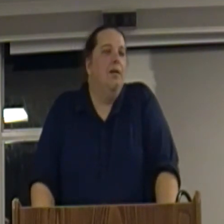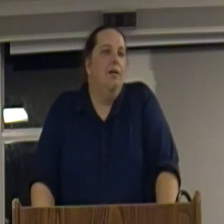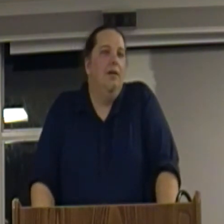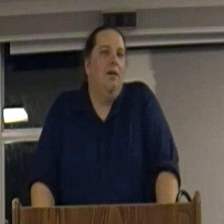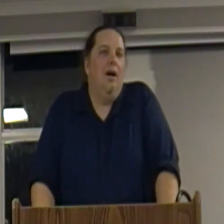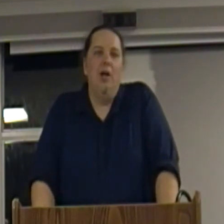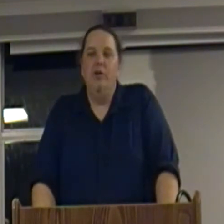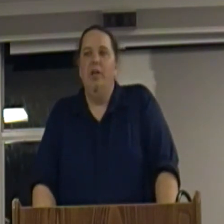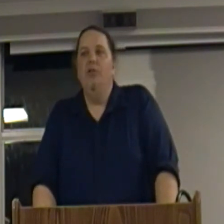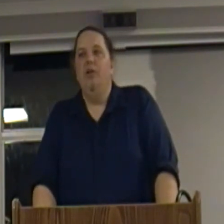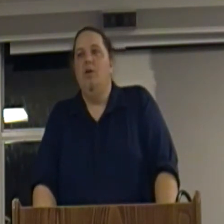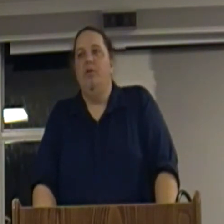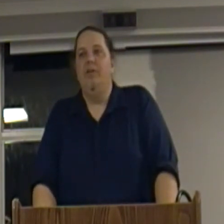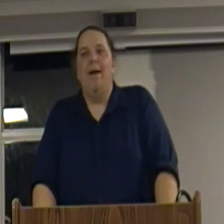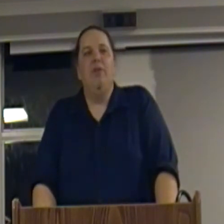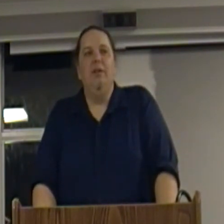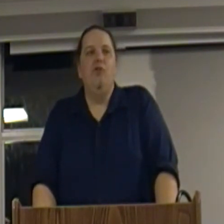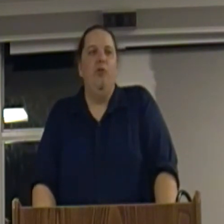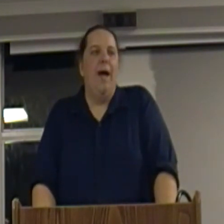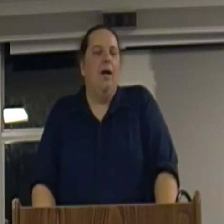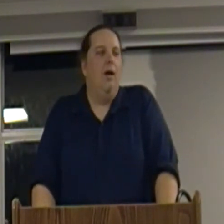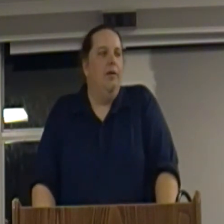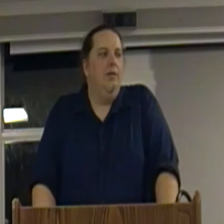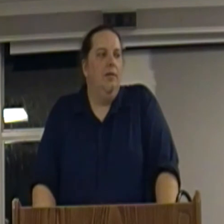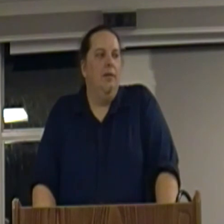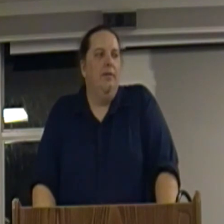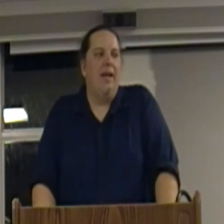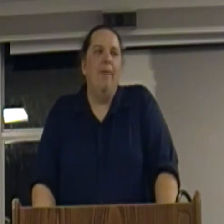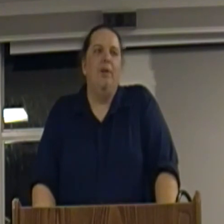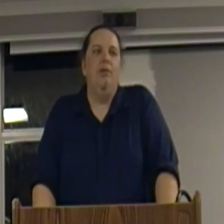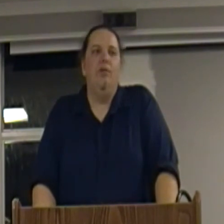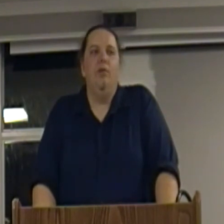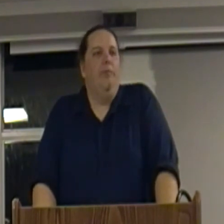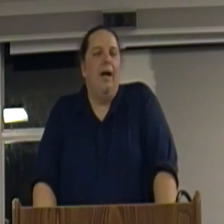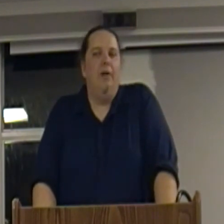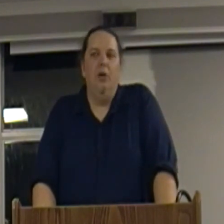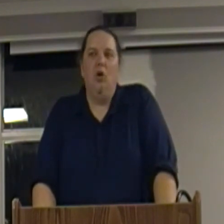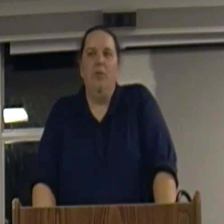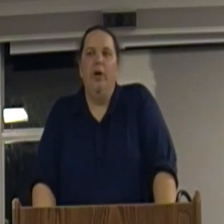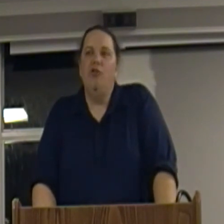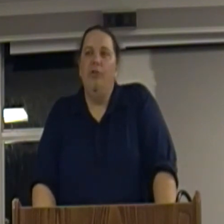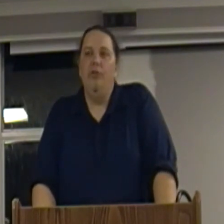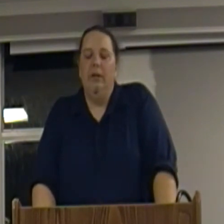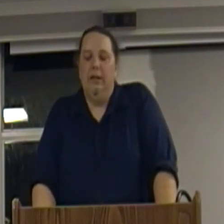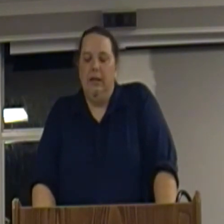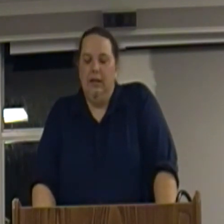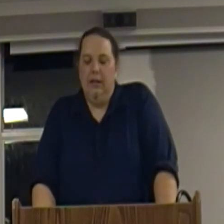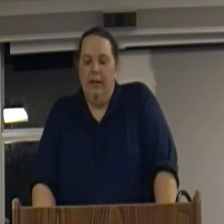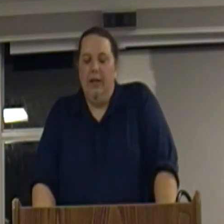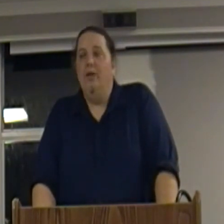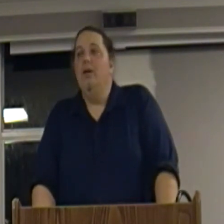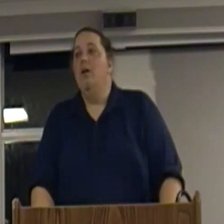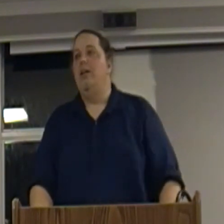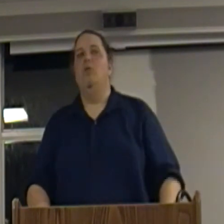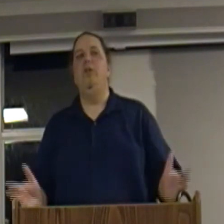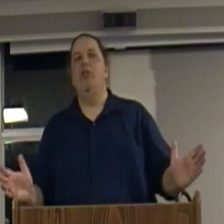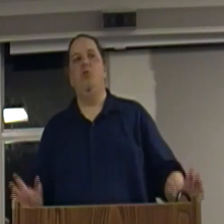a hundred years ago to slap the leashes back on the capitalists back on their corporations you know can we just